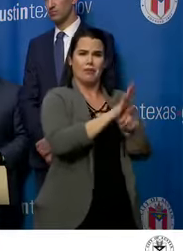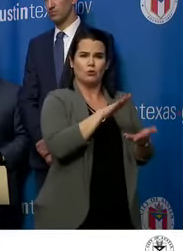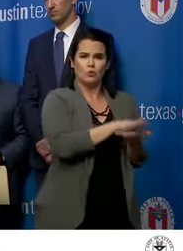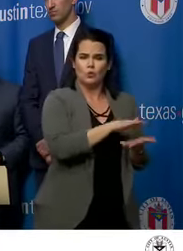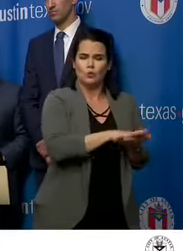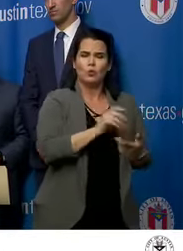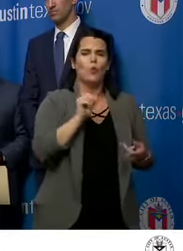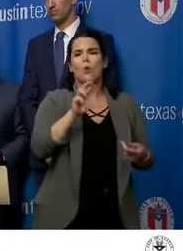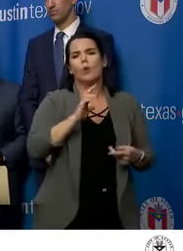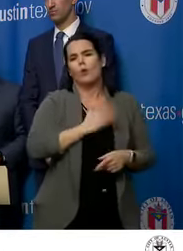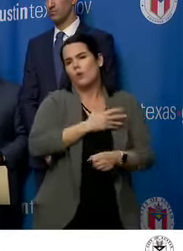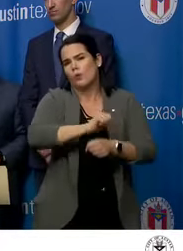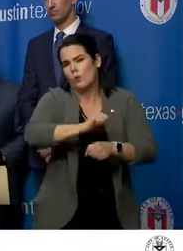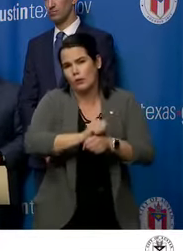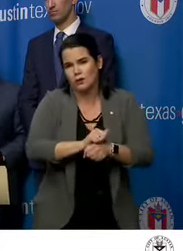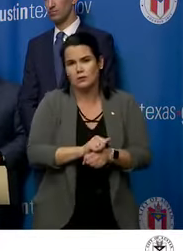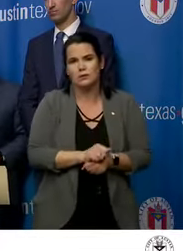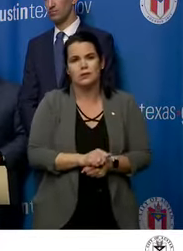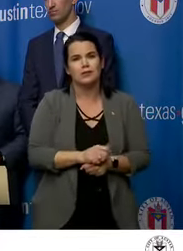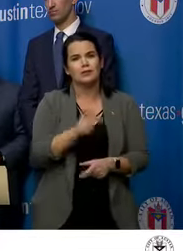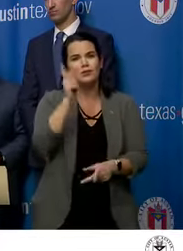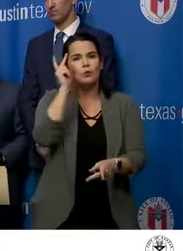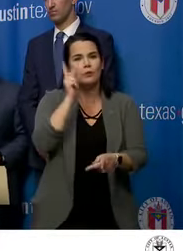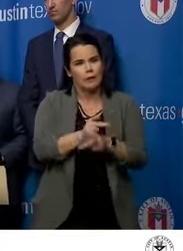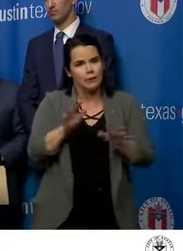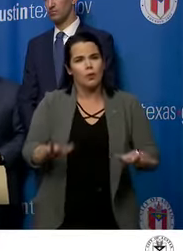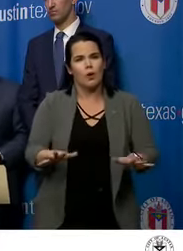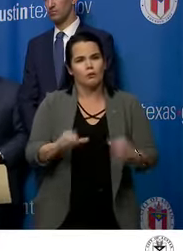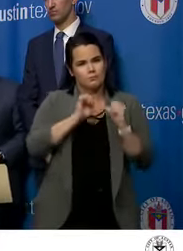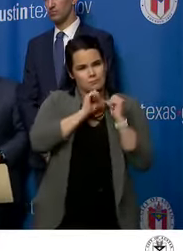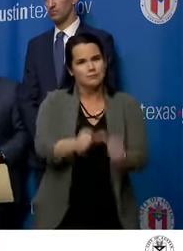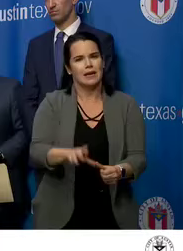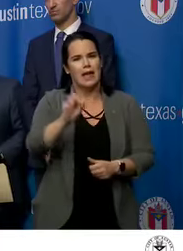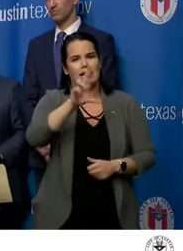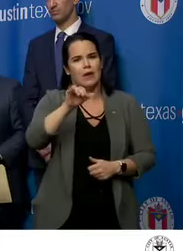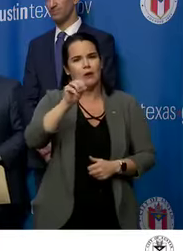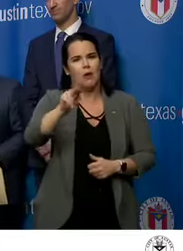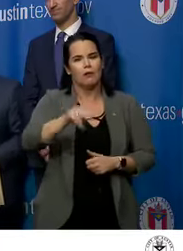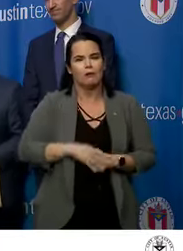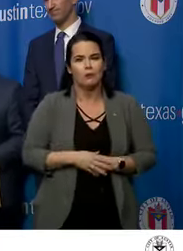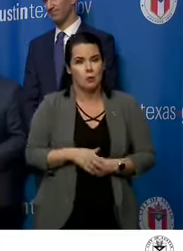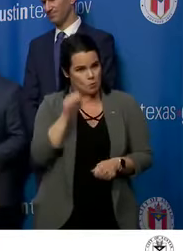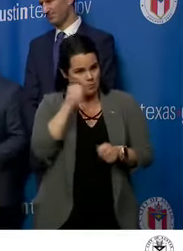workplace. So keep calm and carry on y'all and remember what your mama taught you.